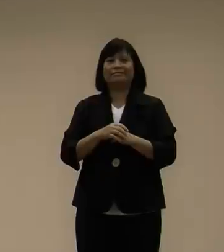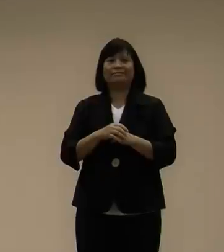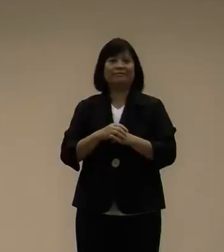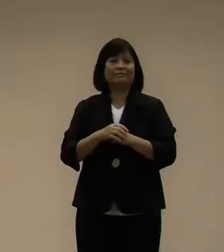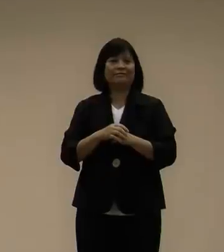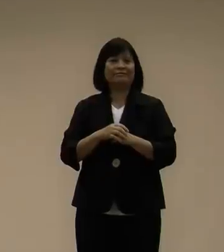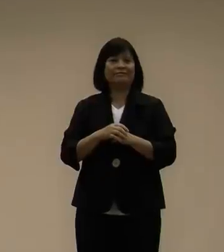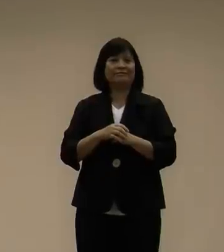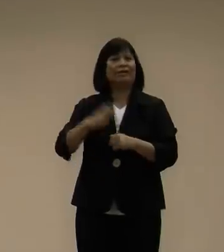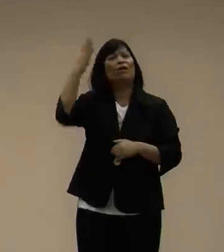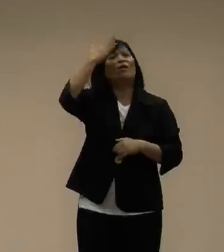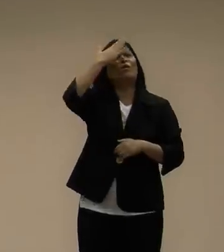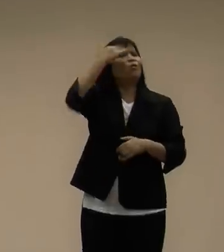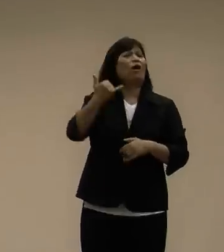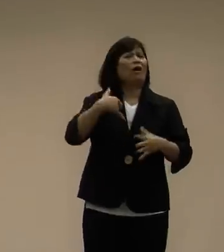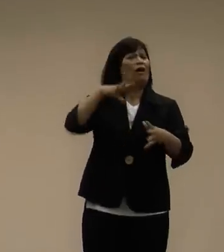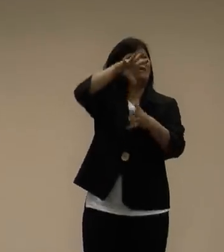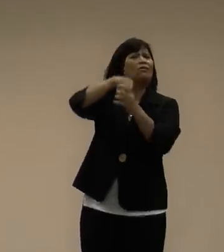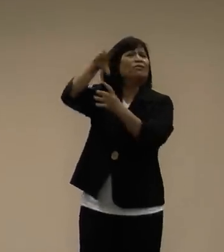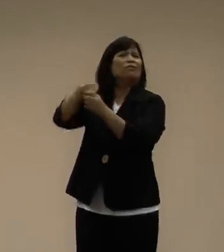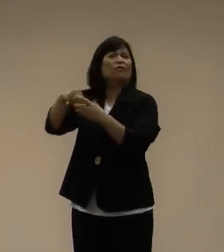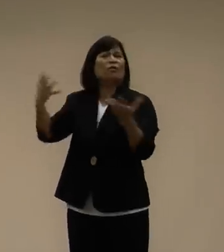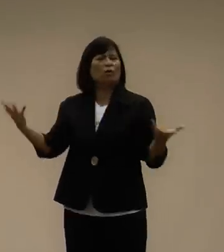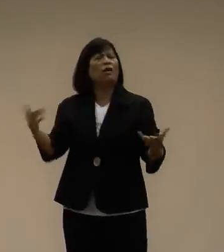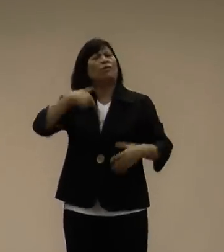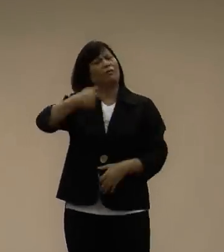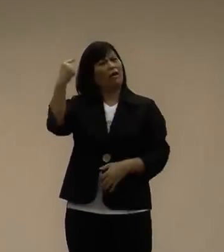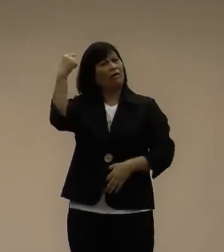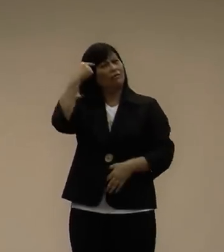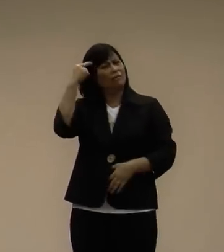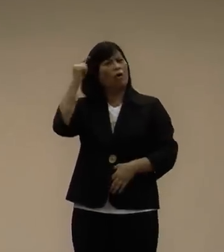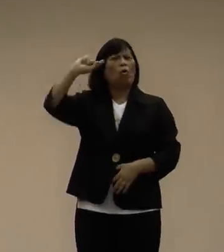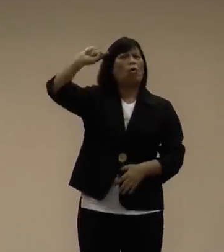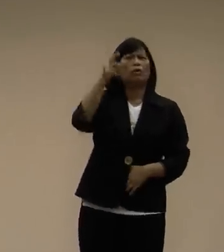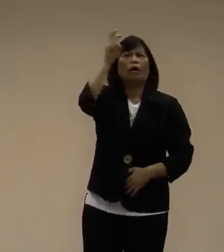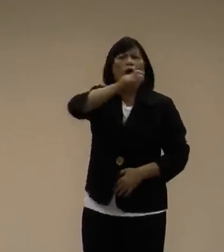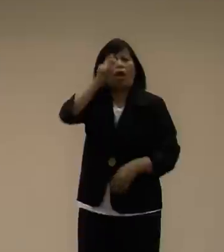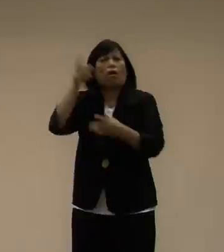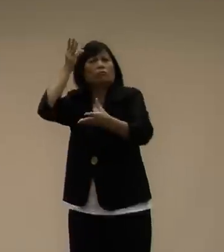Why we are involved is we believe that financial work is becoming much more complex.